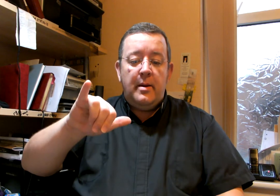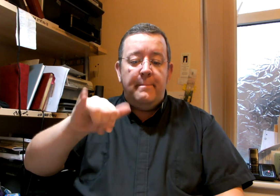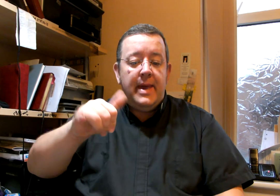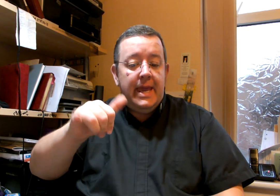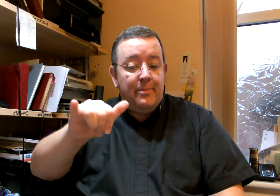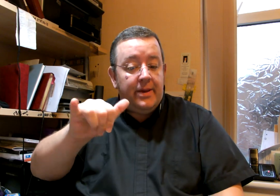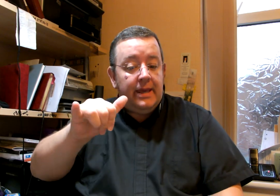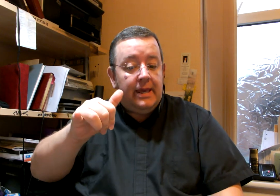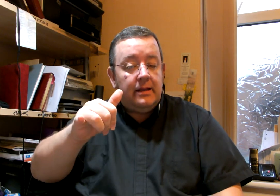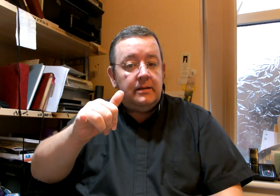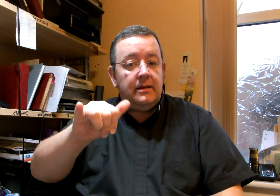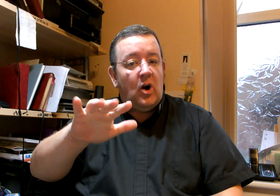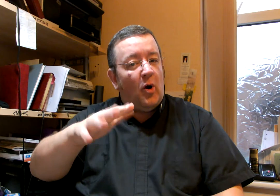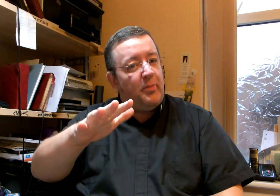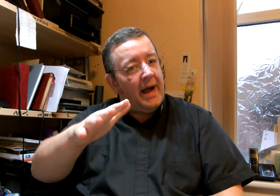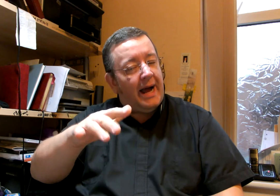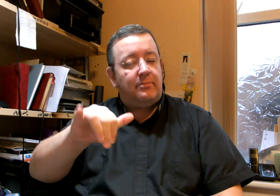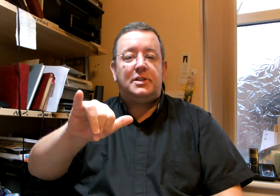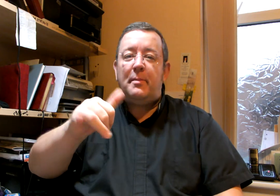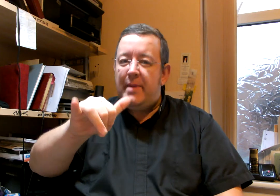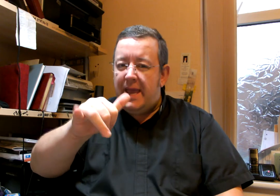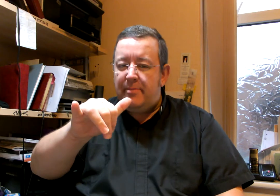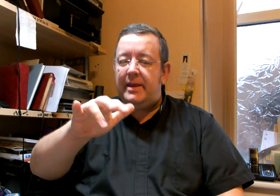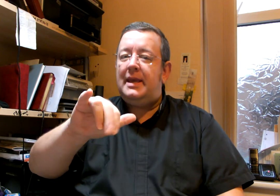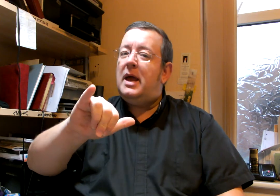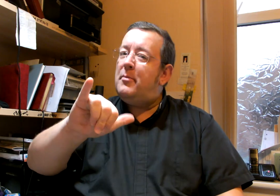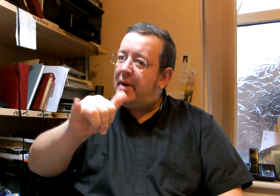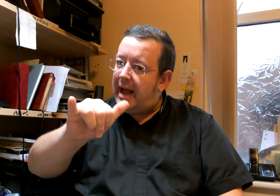Maybe. Maybe. perhaps. Maybe. Perhaps.